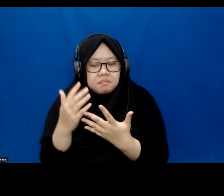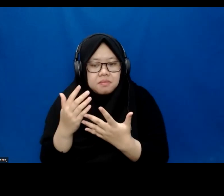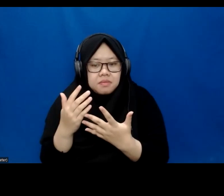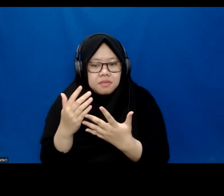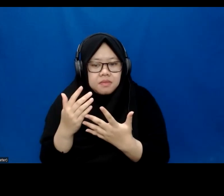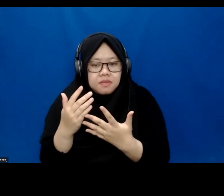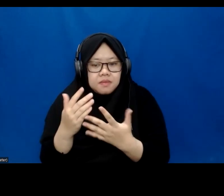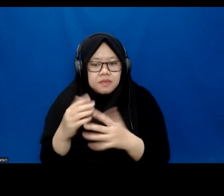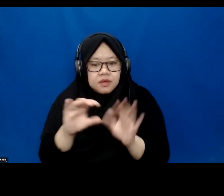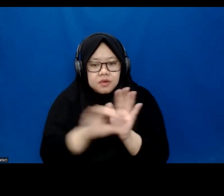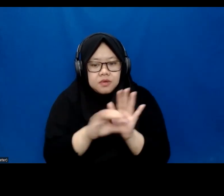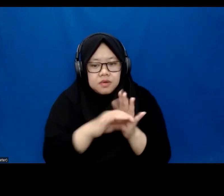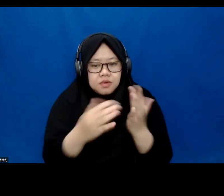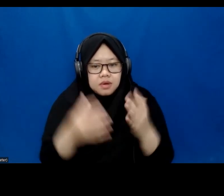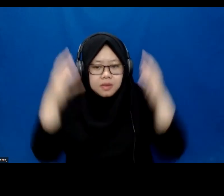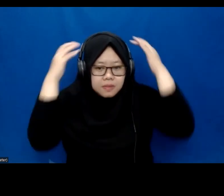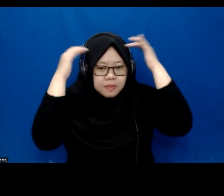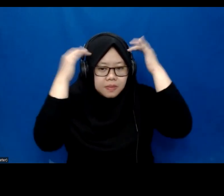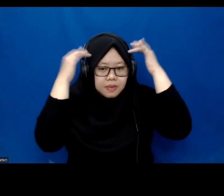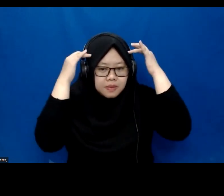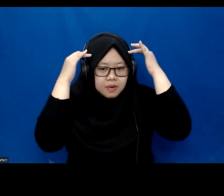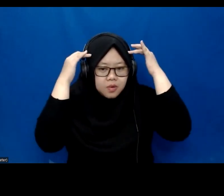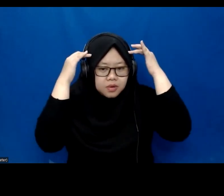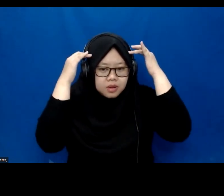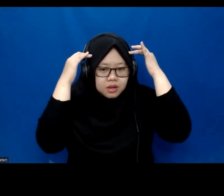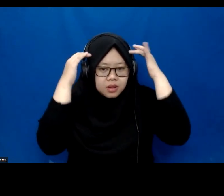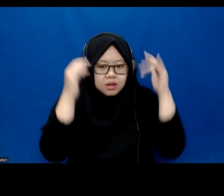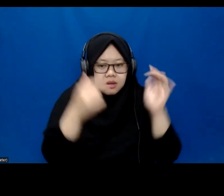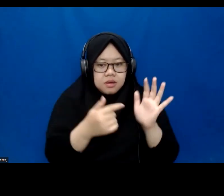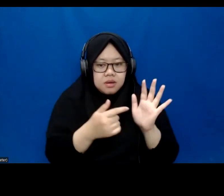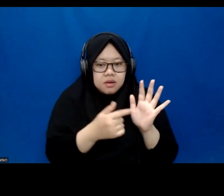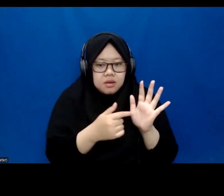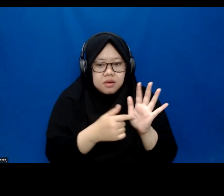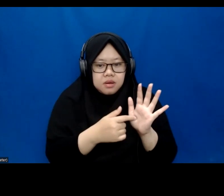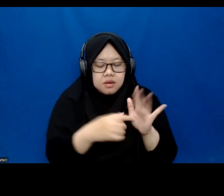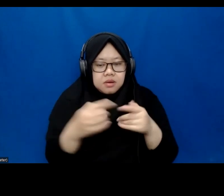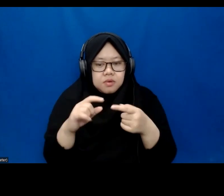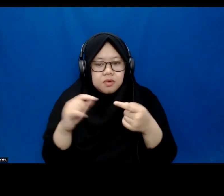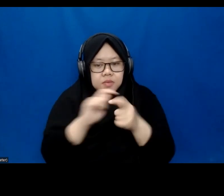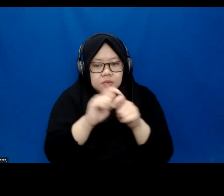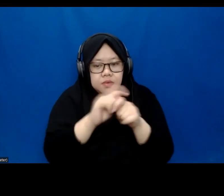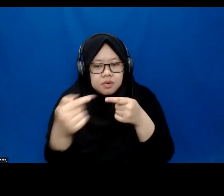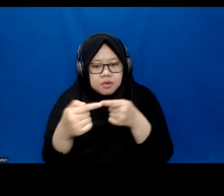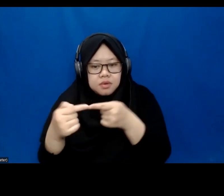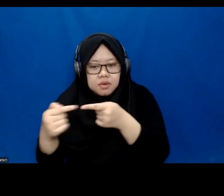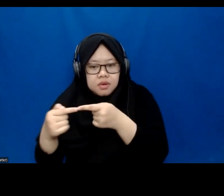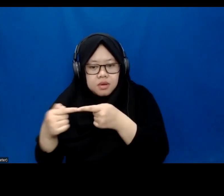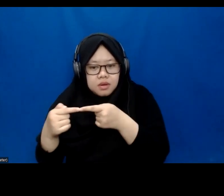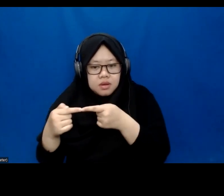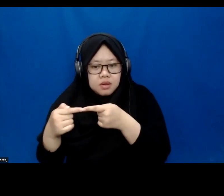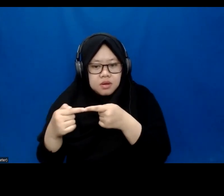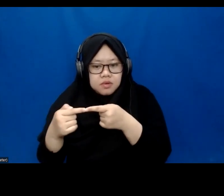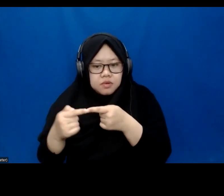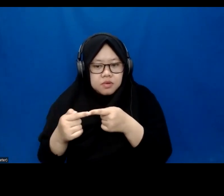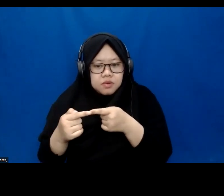For example, the brain who are blind makes new connections in the absence of visual information